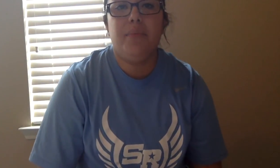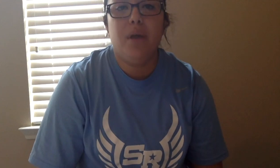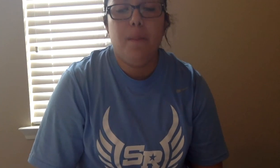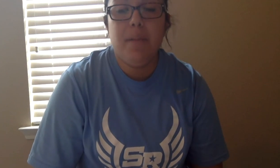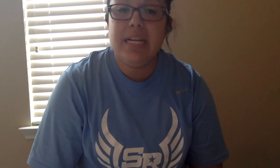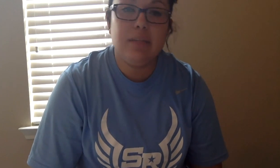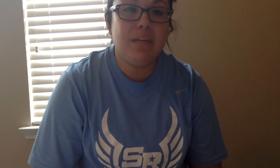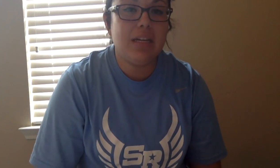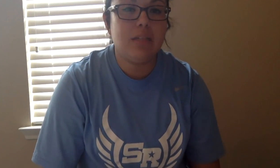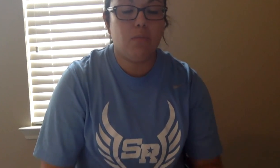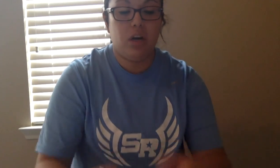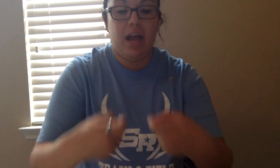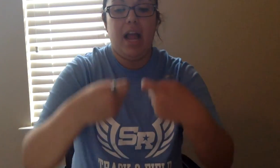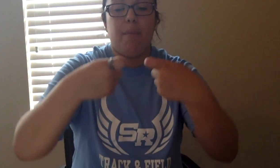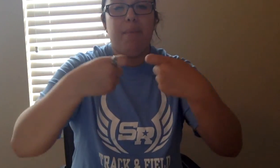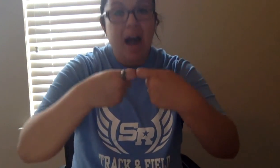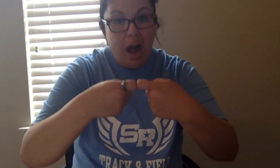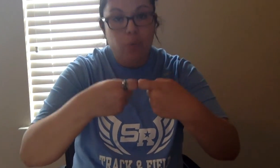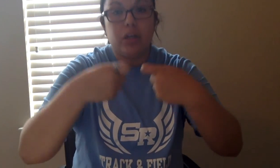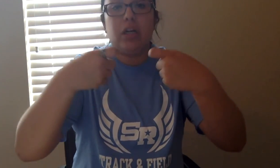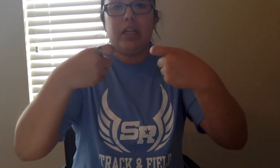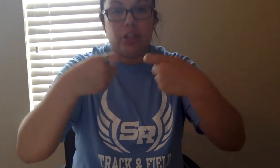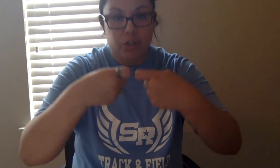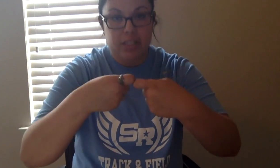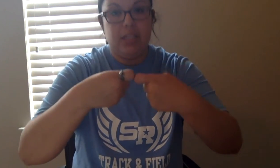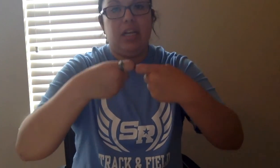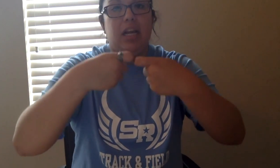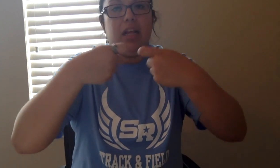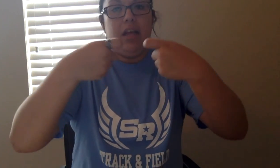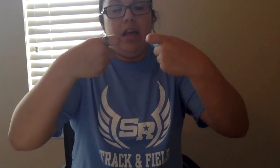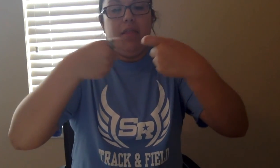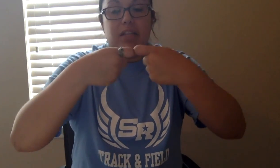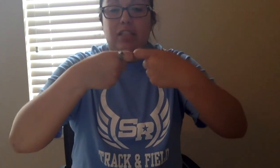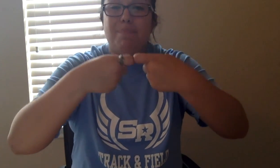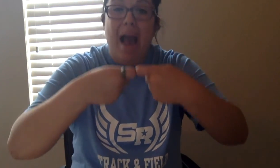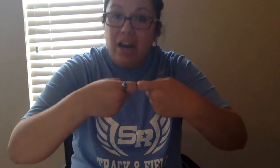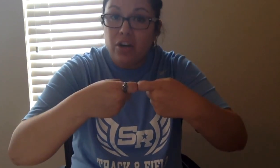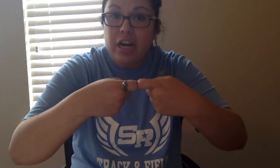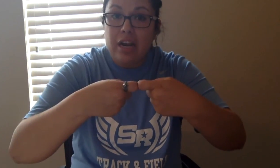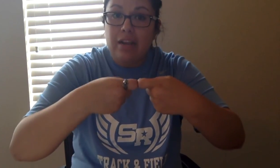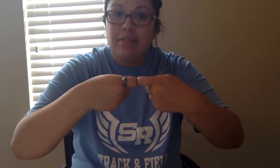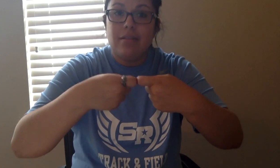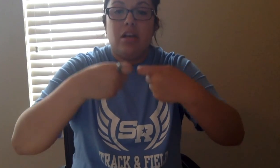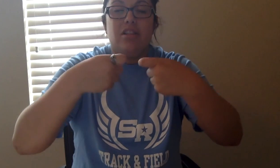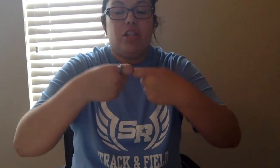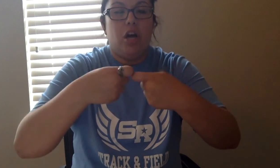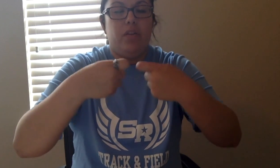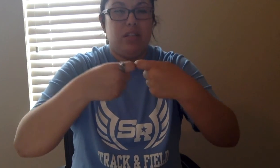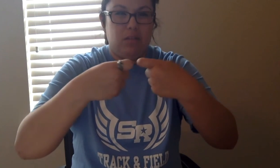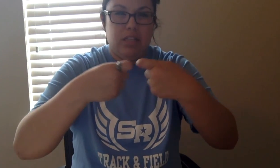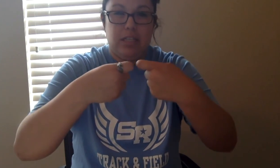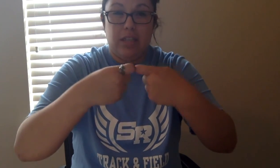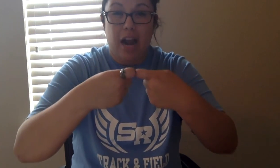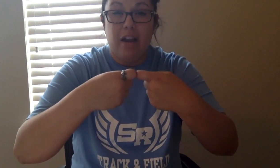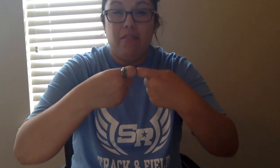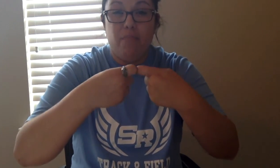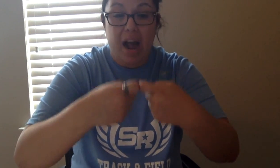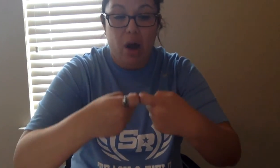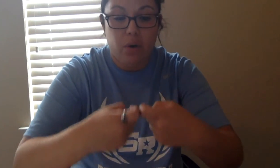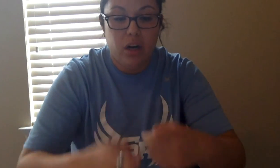but this means more like power electricity this is batteries so this is the sign of power